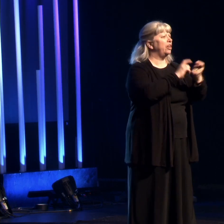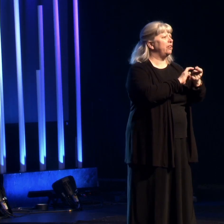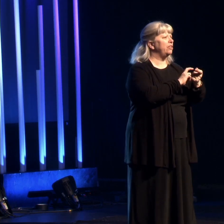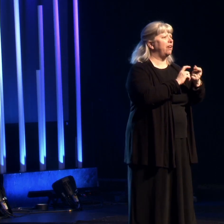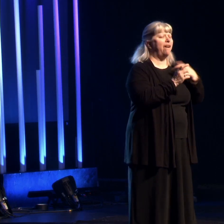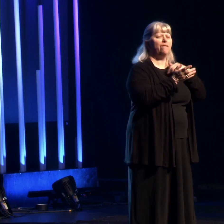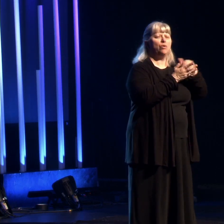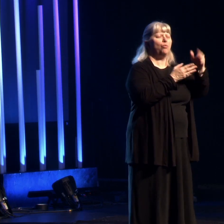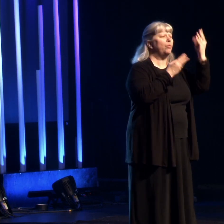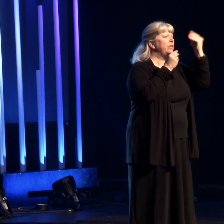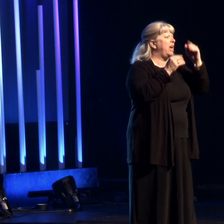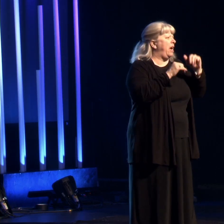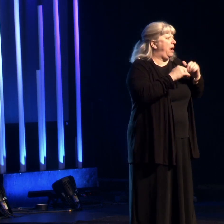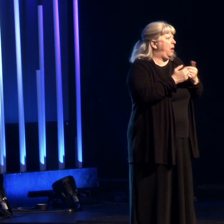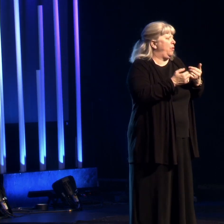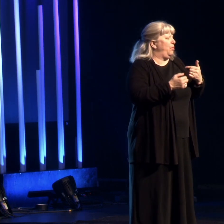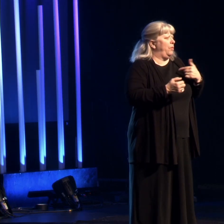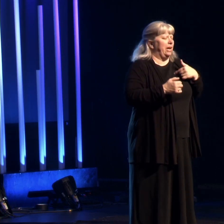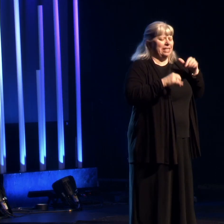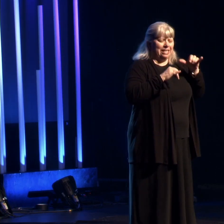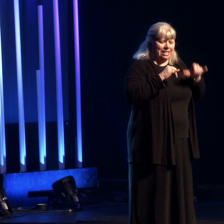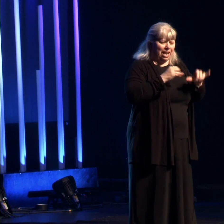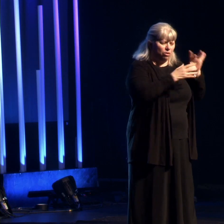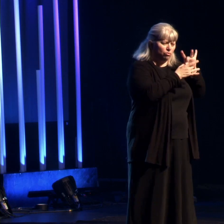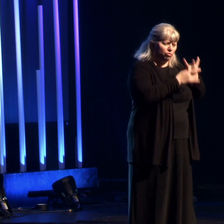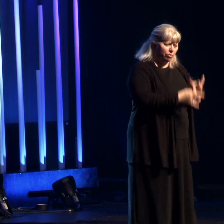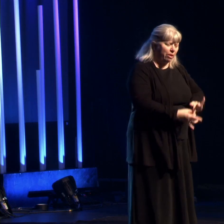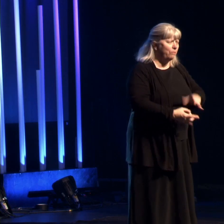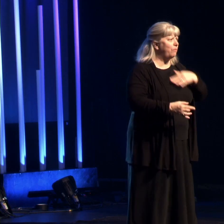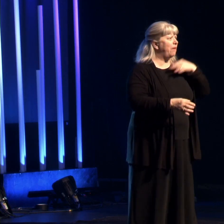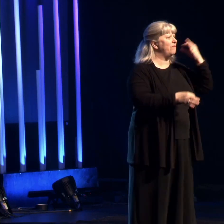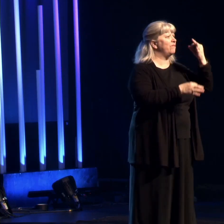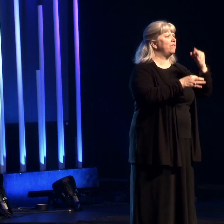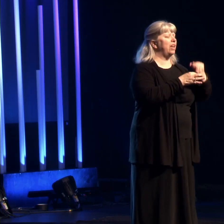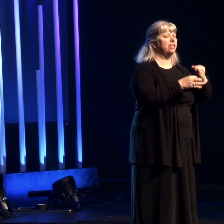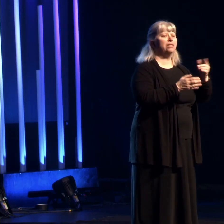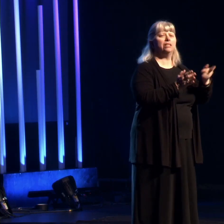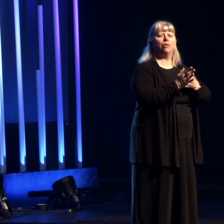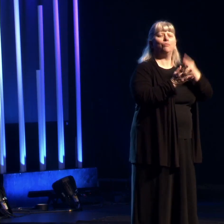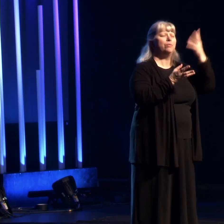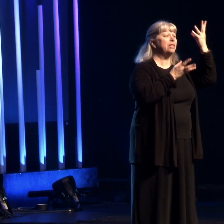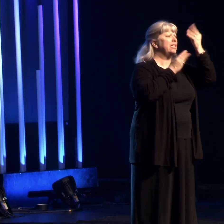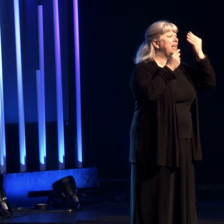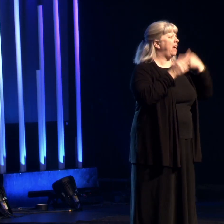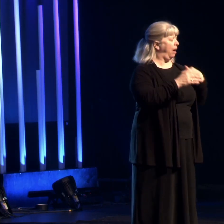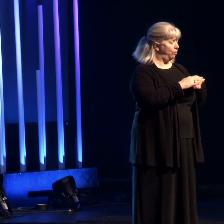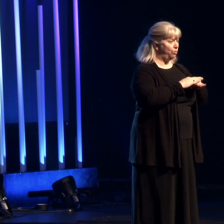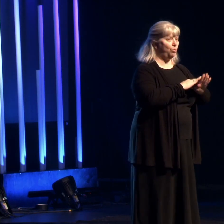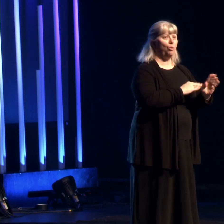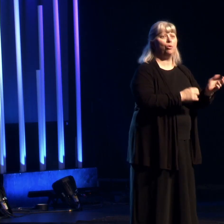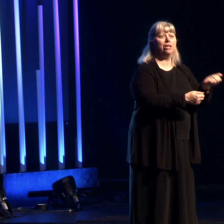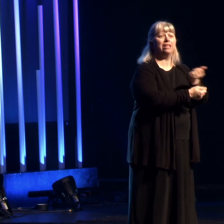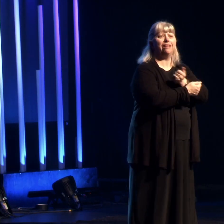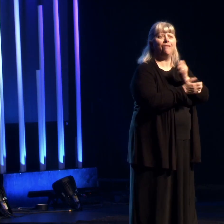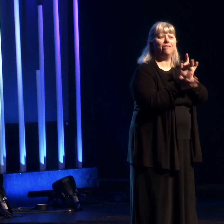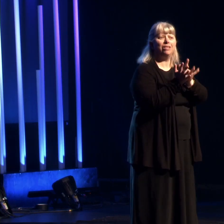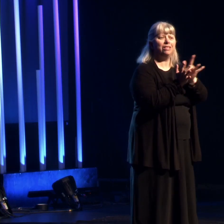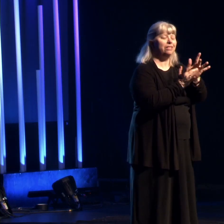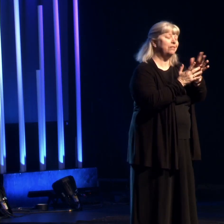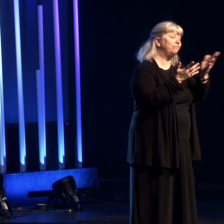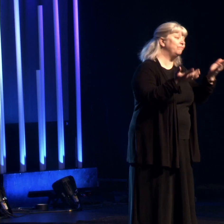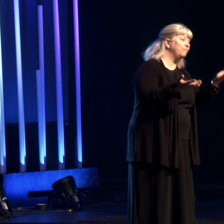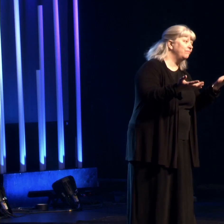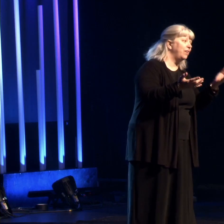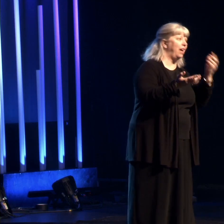often wondered, okay, how have I stayed so grounded in my faith? I sometimes think I was born loving Jesus, although